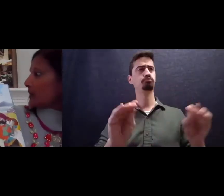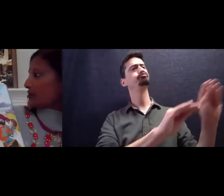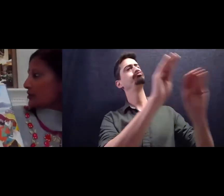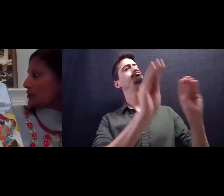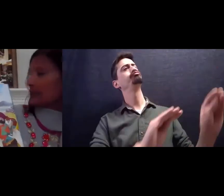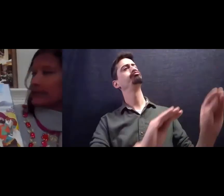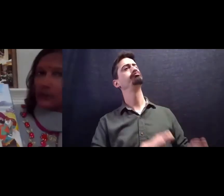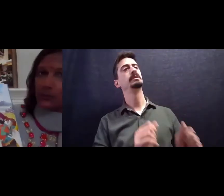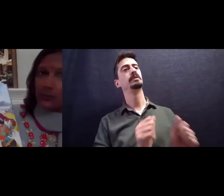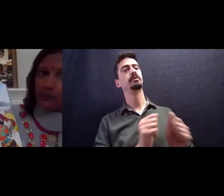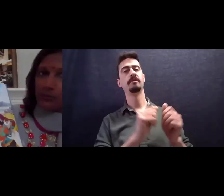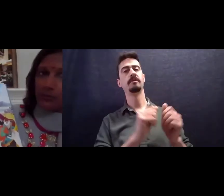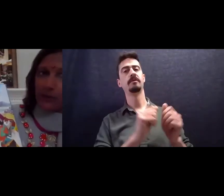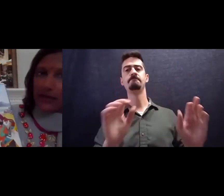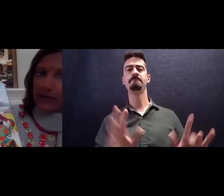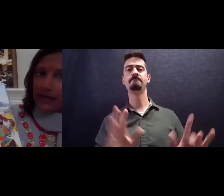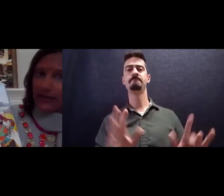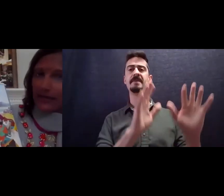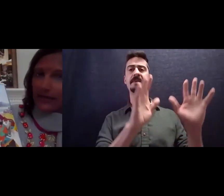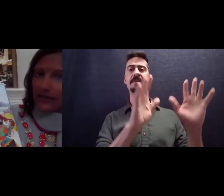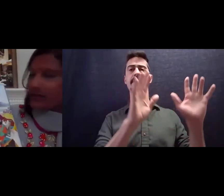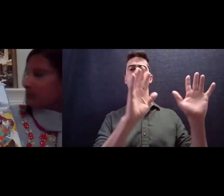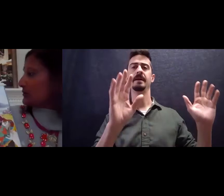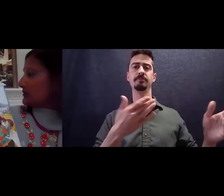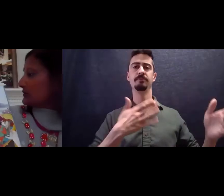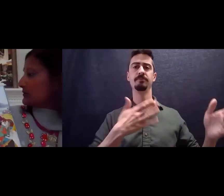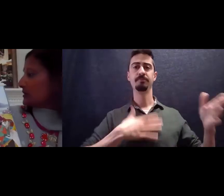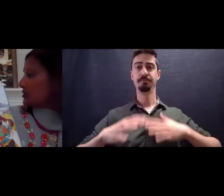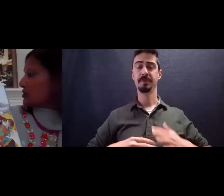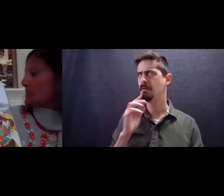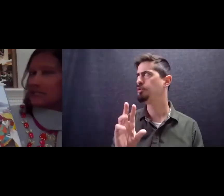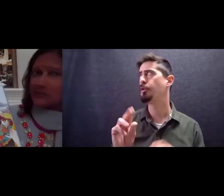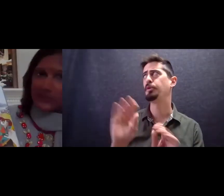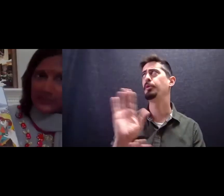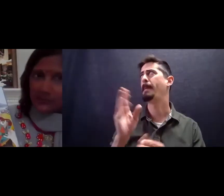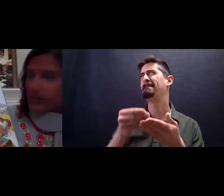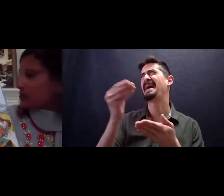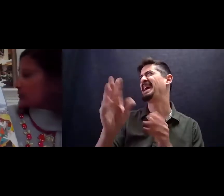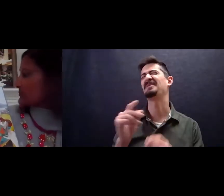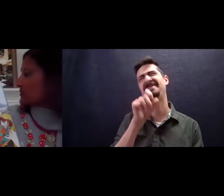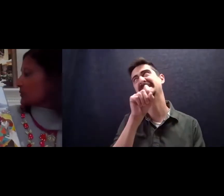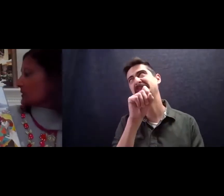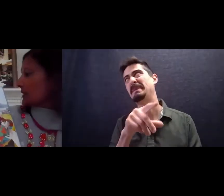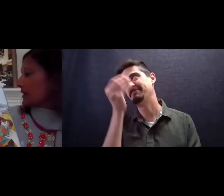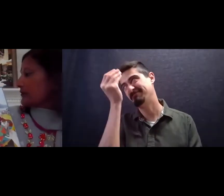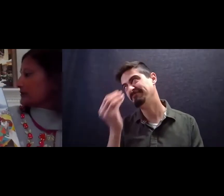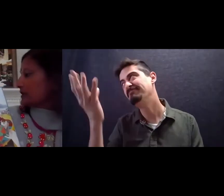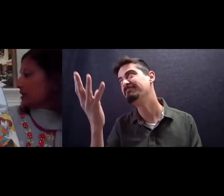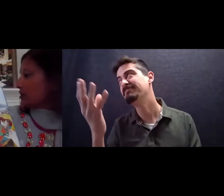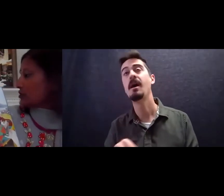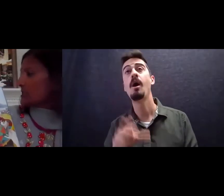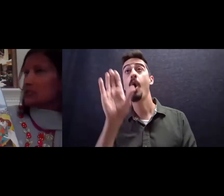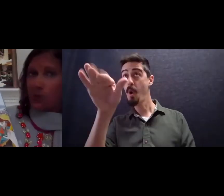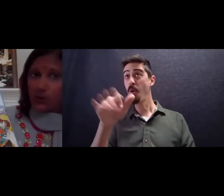Raja couldn't let anyone buy Kamel she spits Raja whispered to one buyer